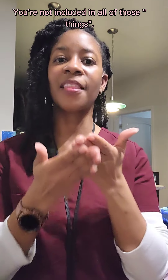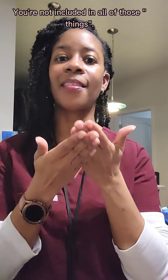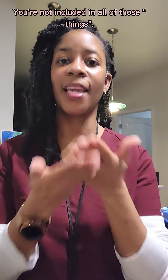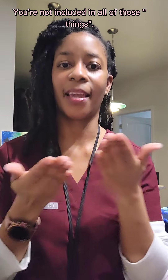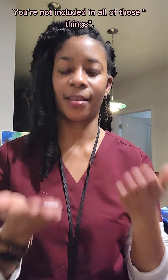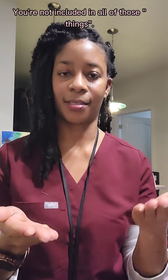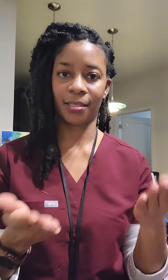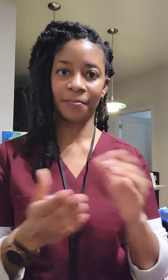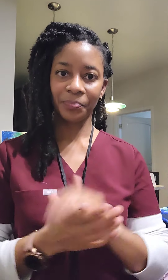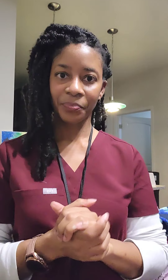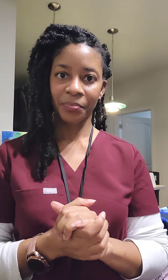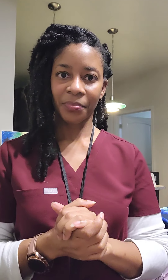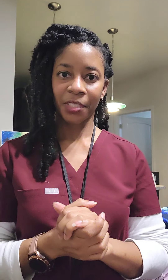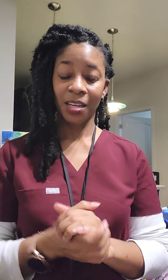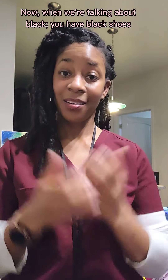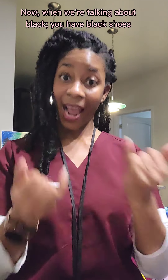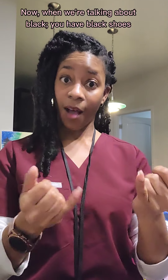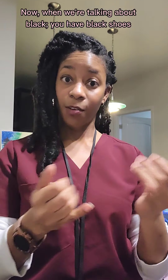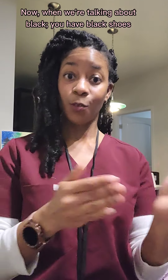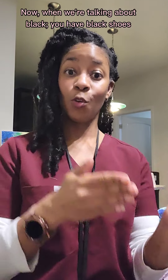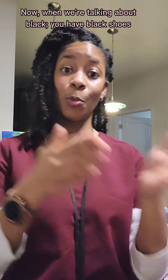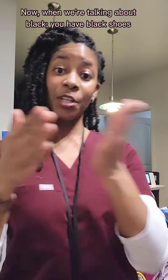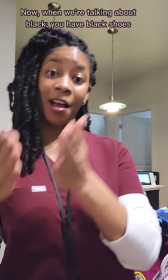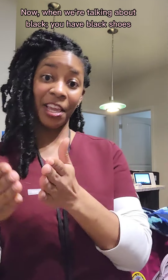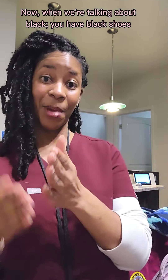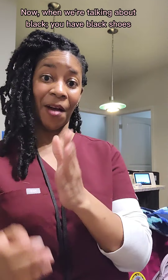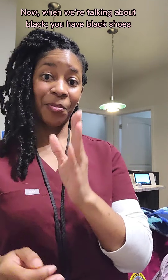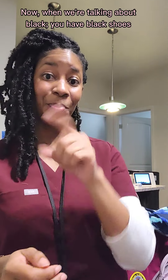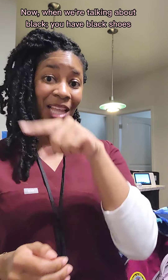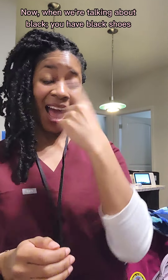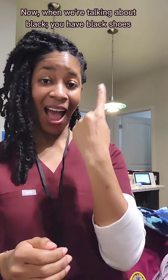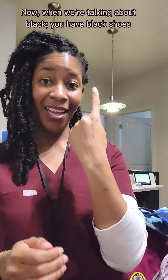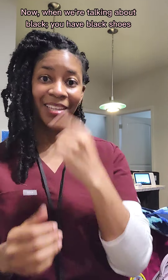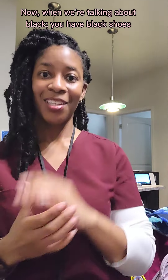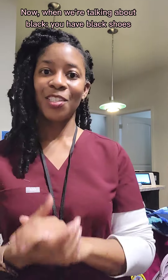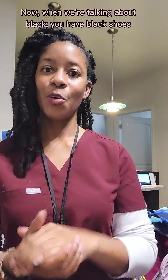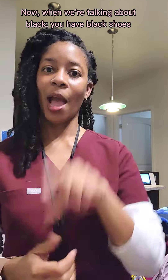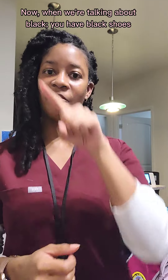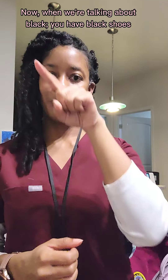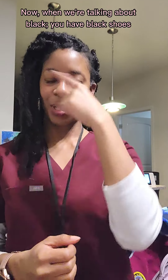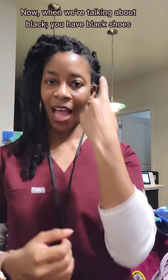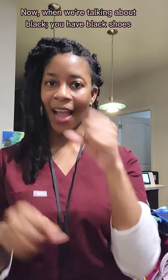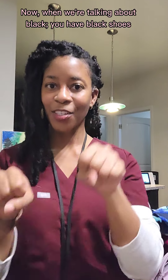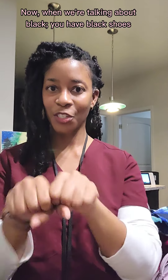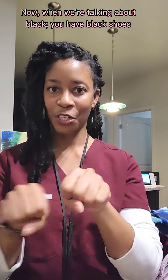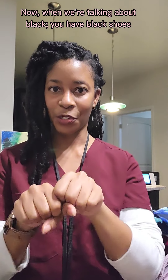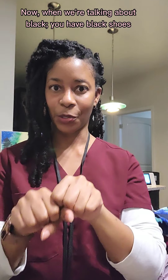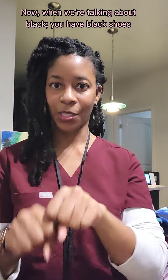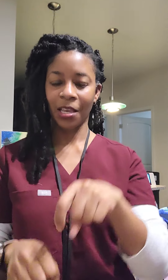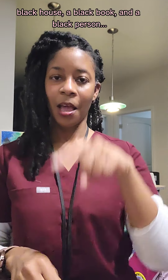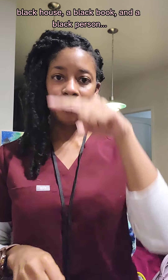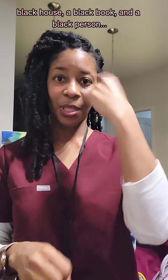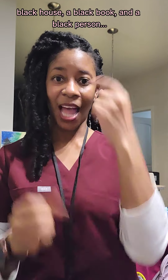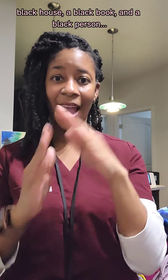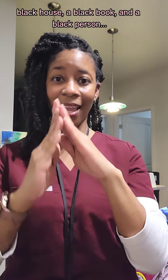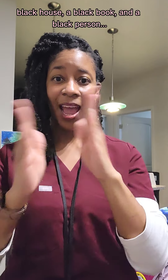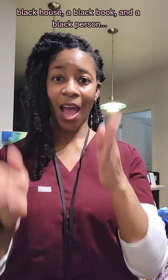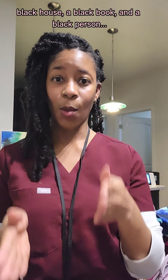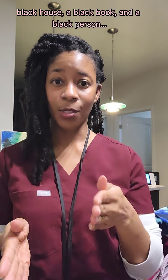things. Now, when we're talking about black, you have black shoes, black house,